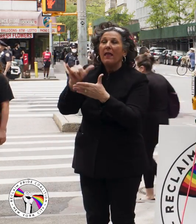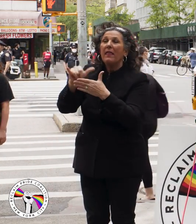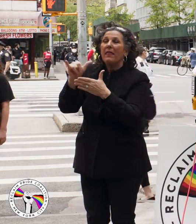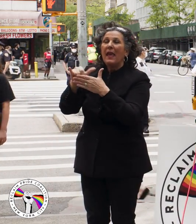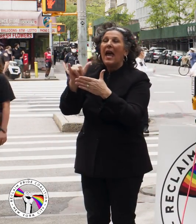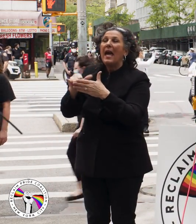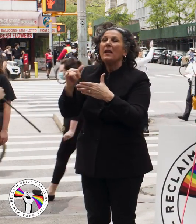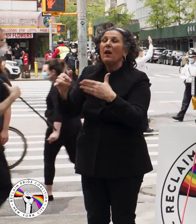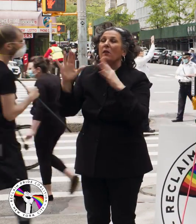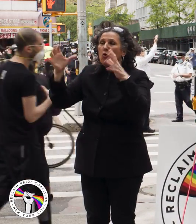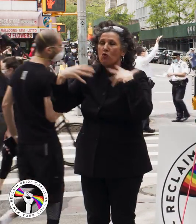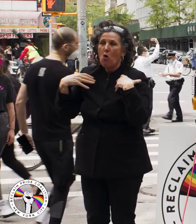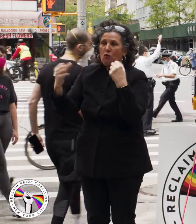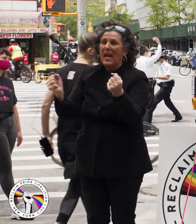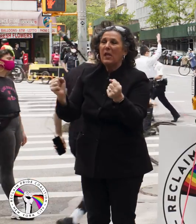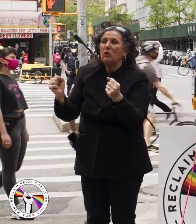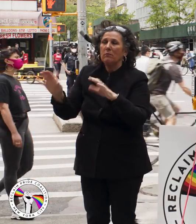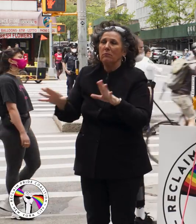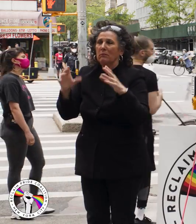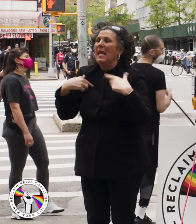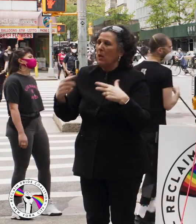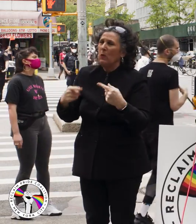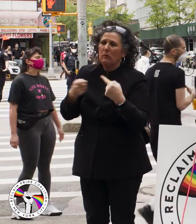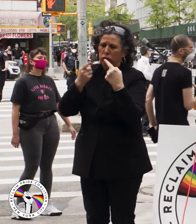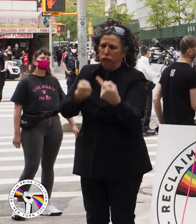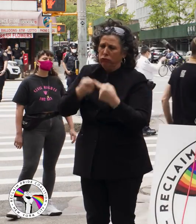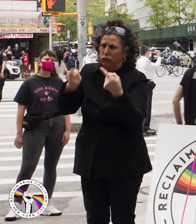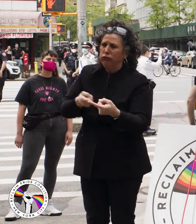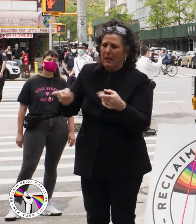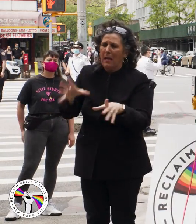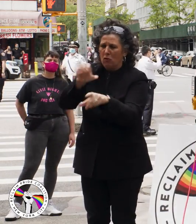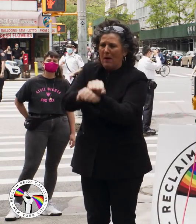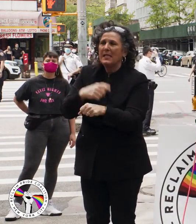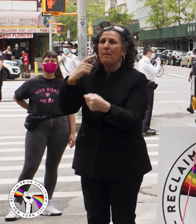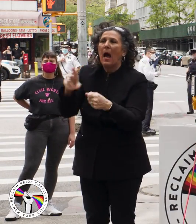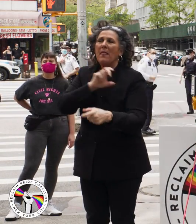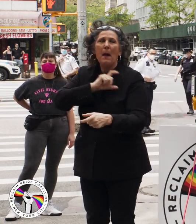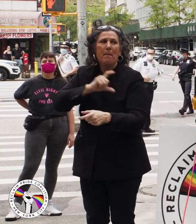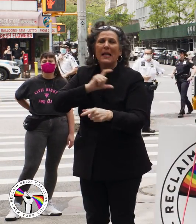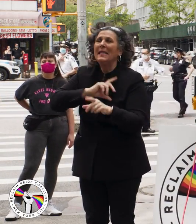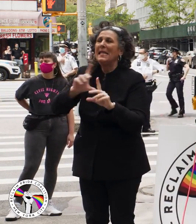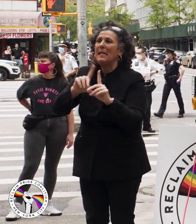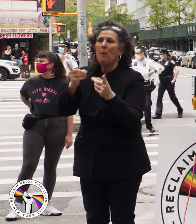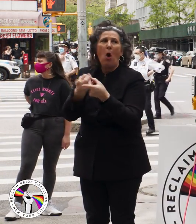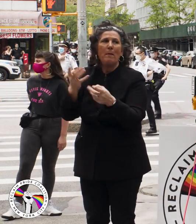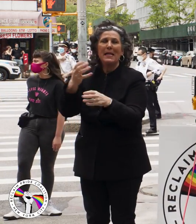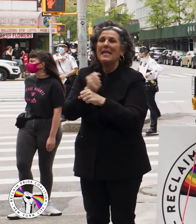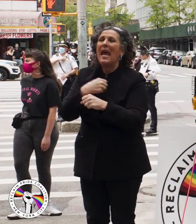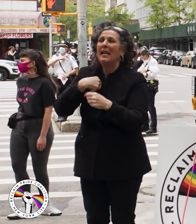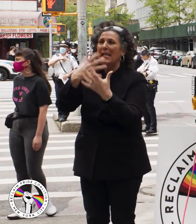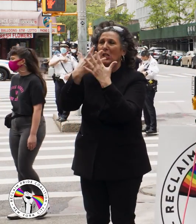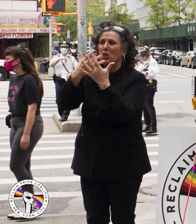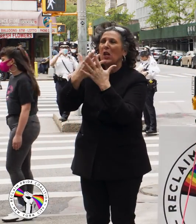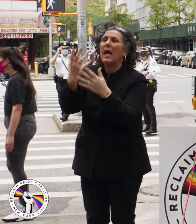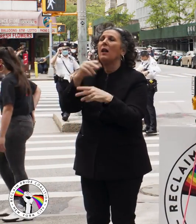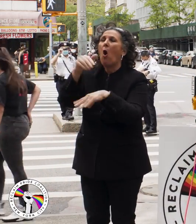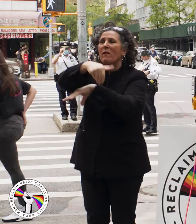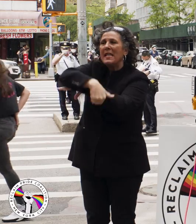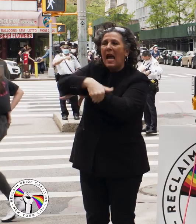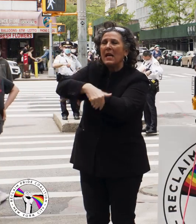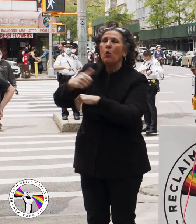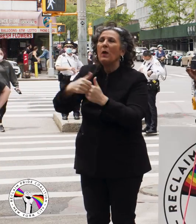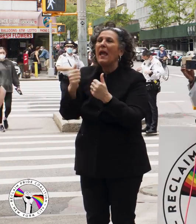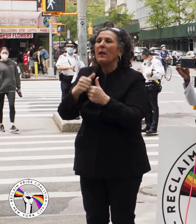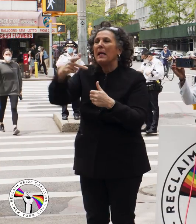courageous act, he was brutally wrestled to the ground by police officers and held in a jail cell overnight without